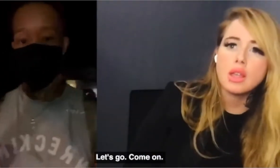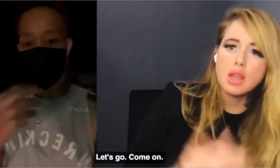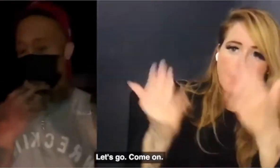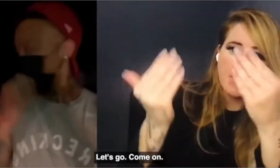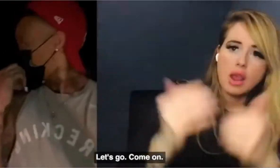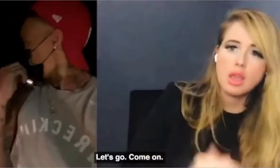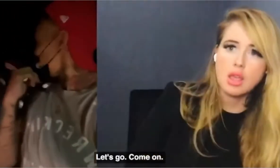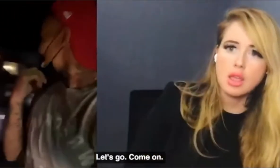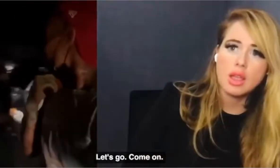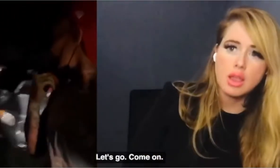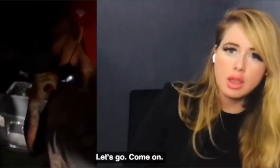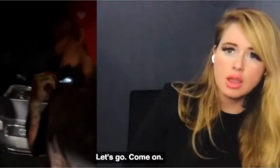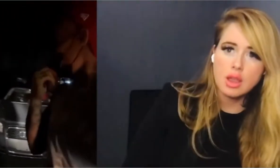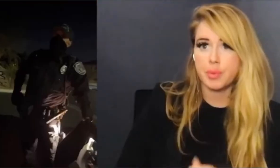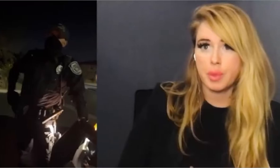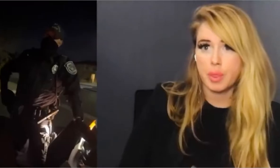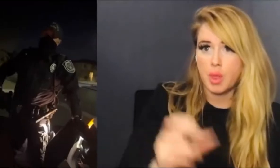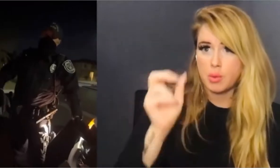Come on!